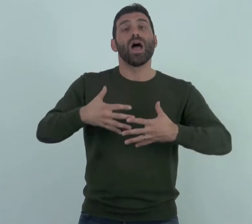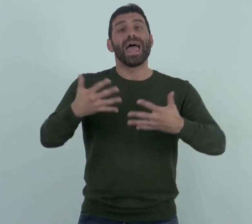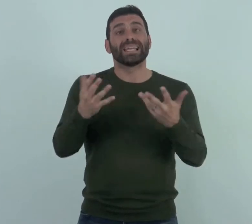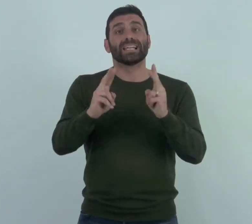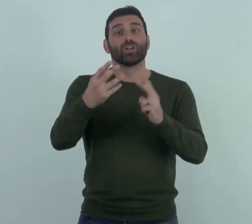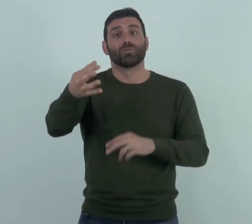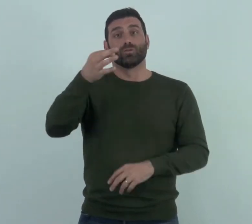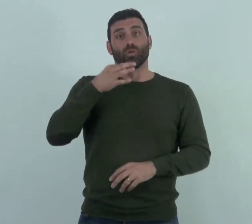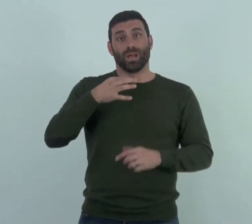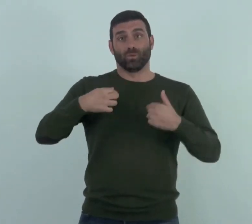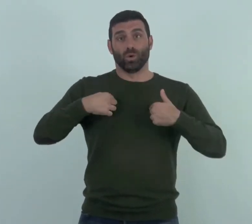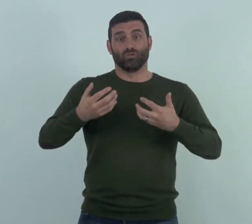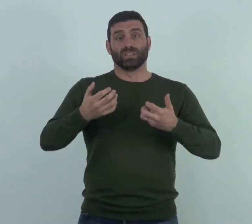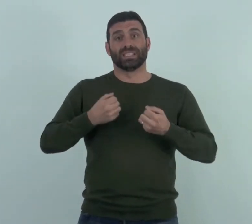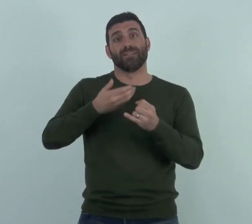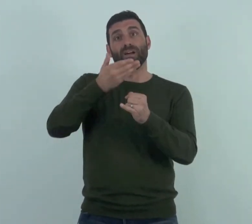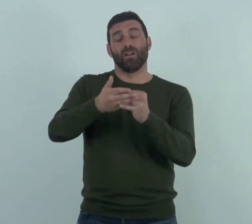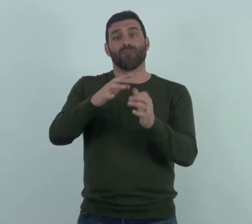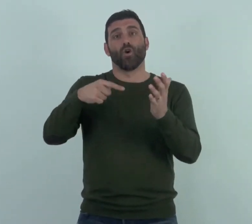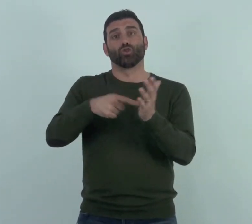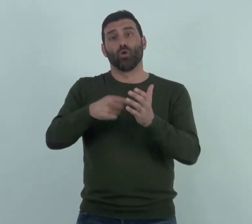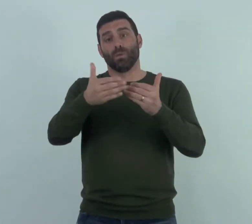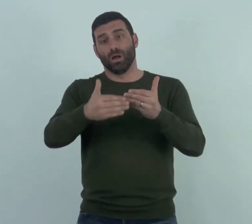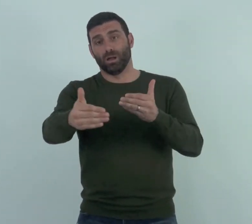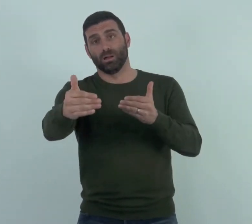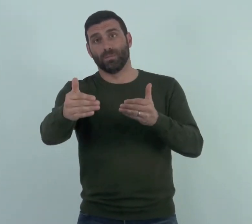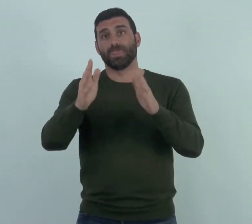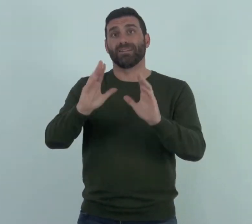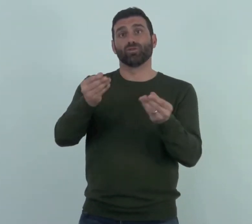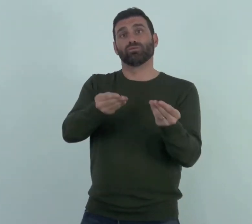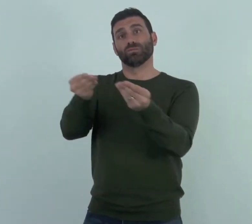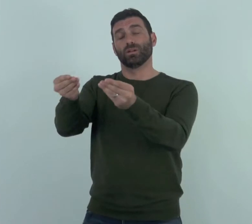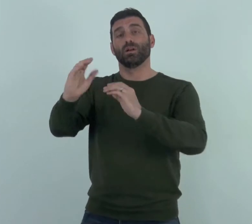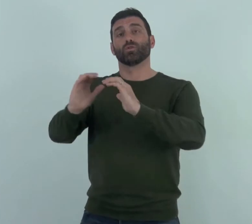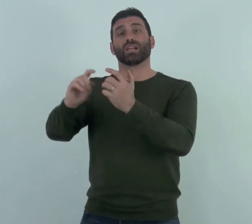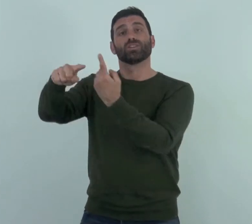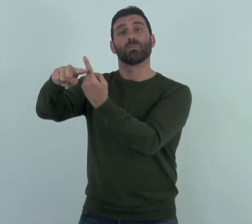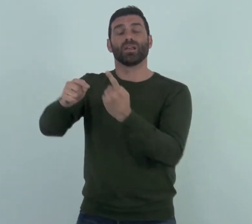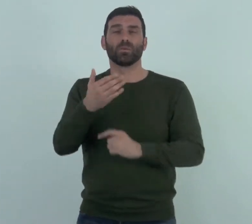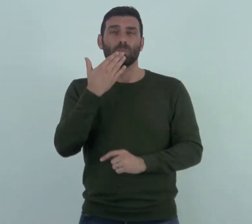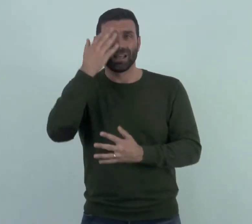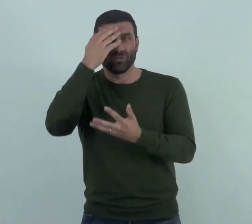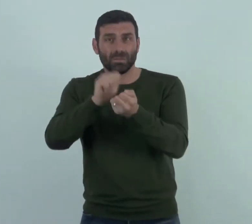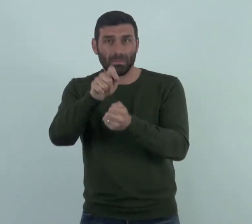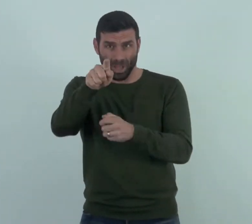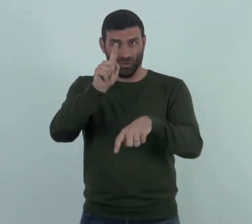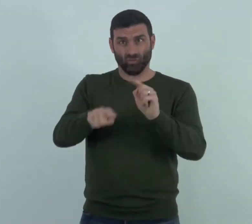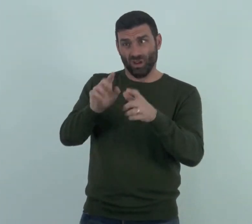for them. Any interpreter request that we received after the end of October has to be passed to Communication Plus.